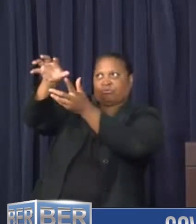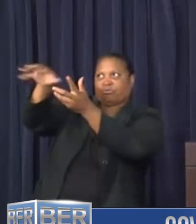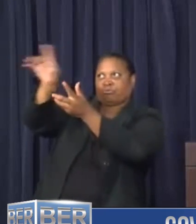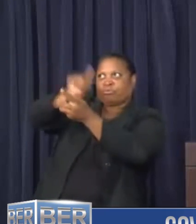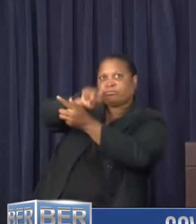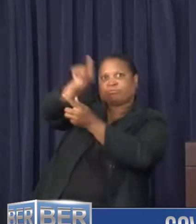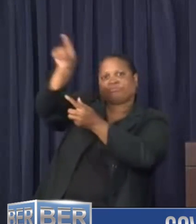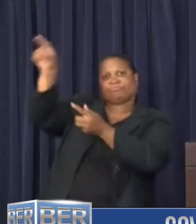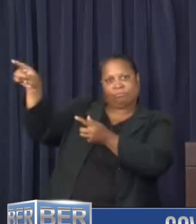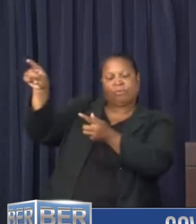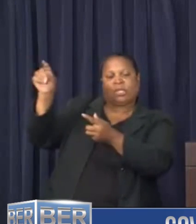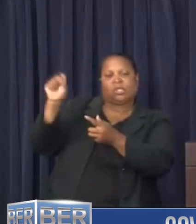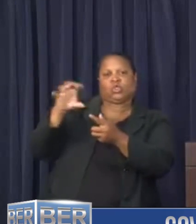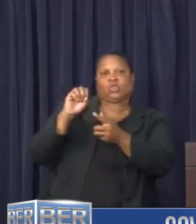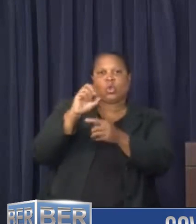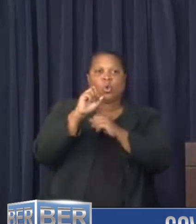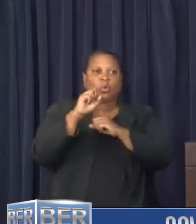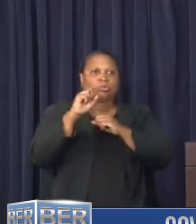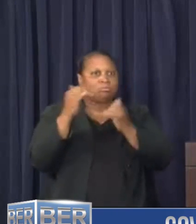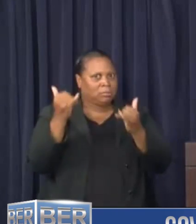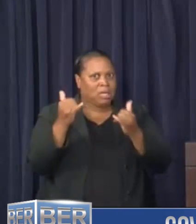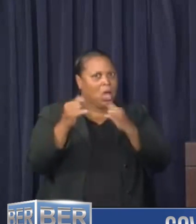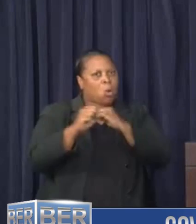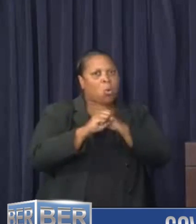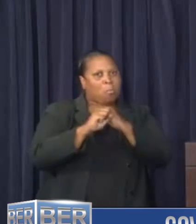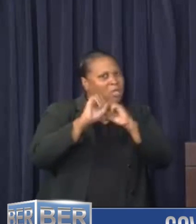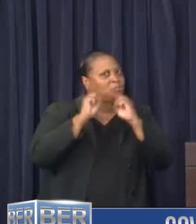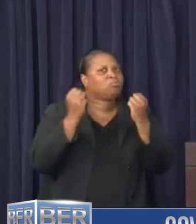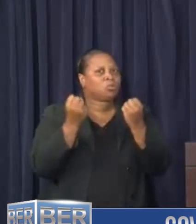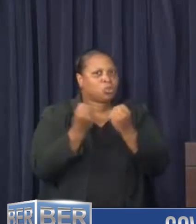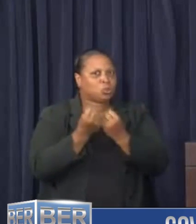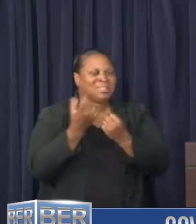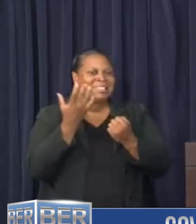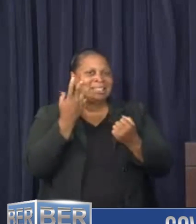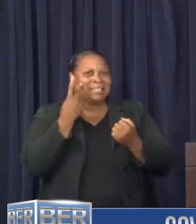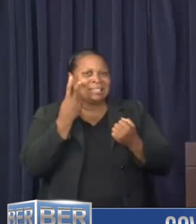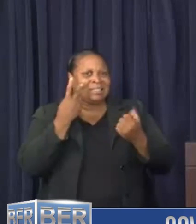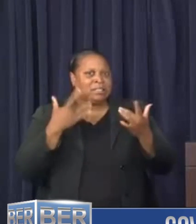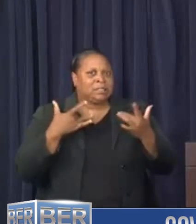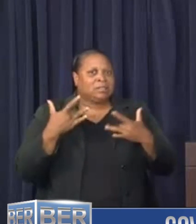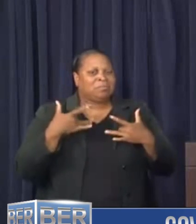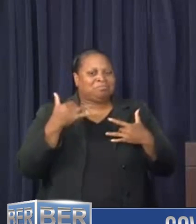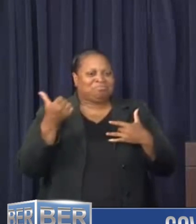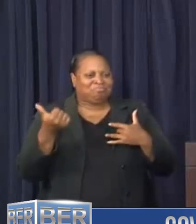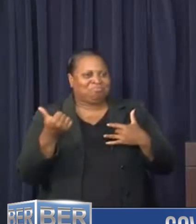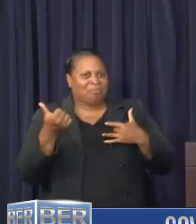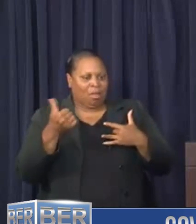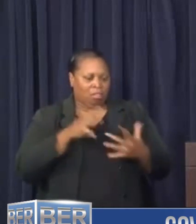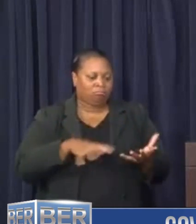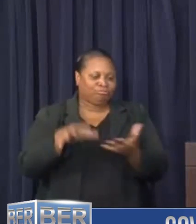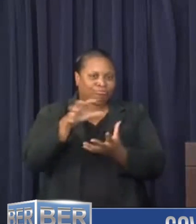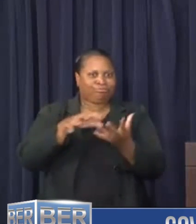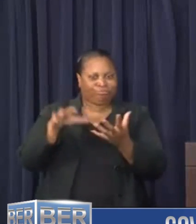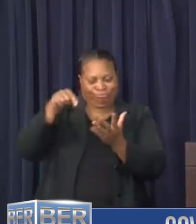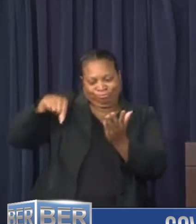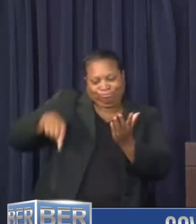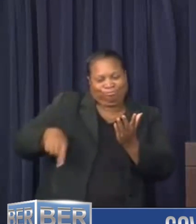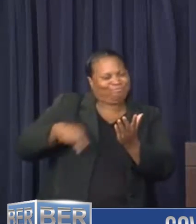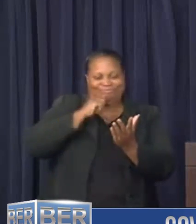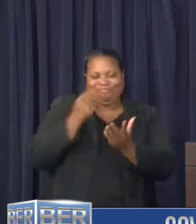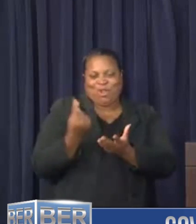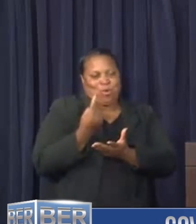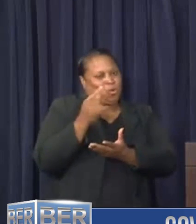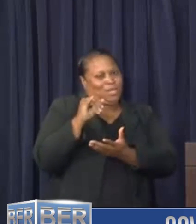Now, in social media, I've seen concerns, particularly about other systems in the in the Atlantic. It's not just Jerry,